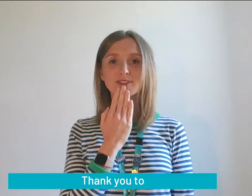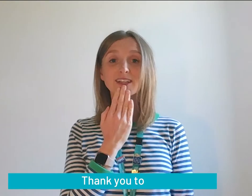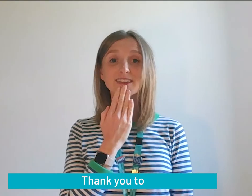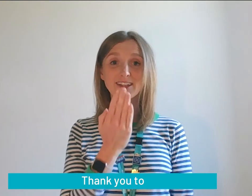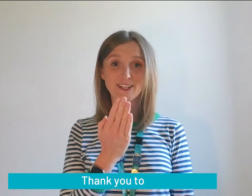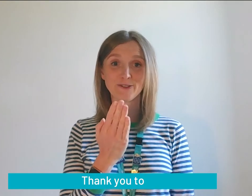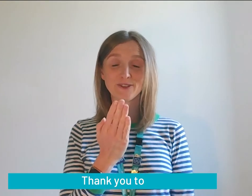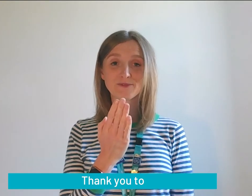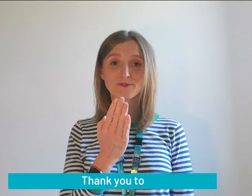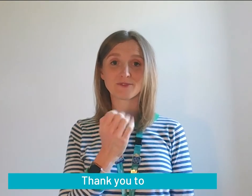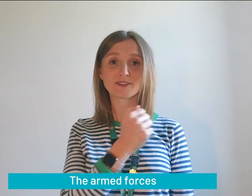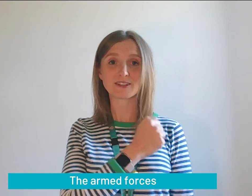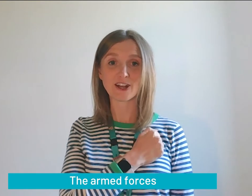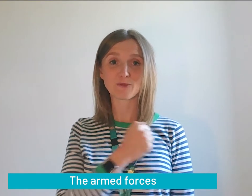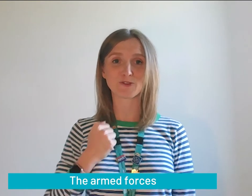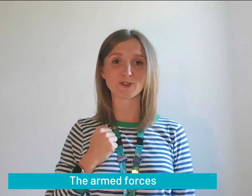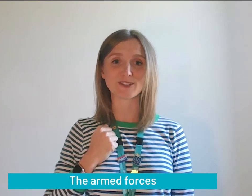Thank you to the armed forces.